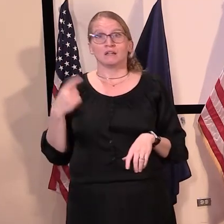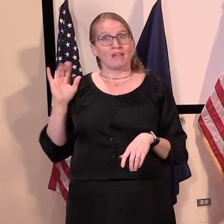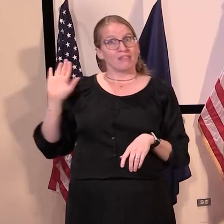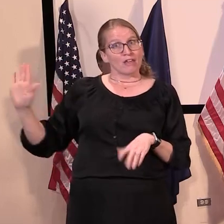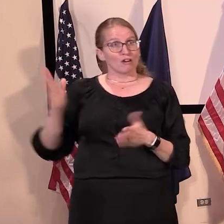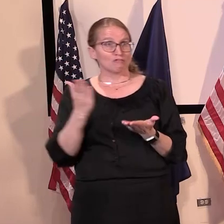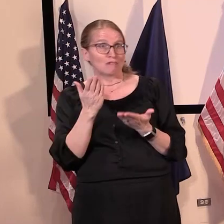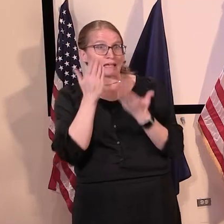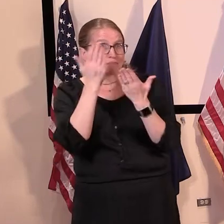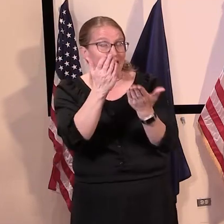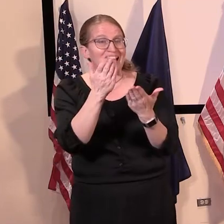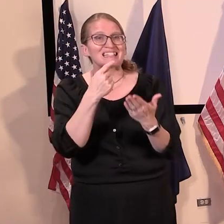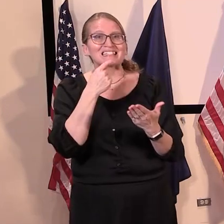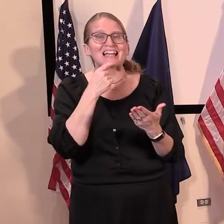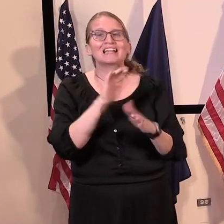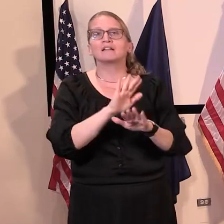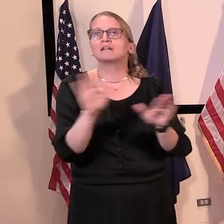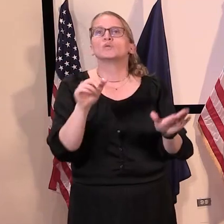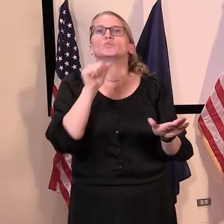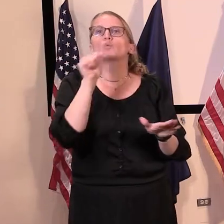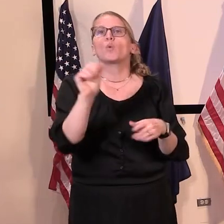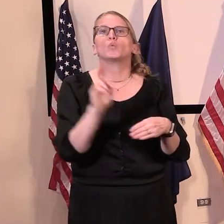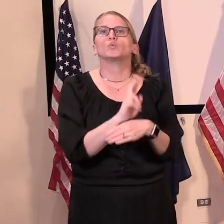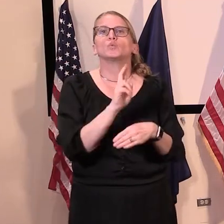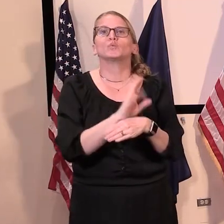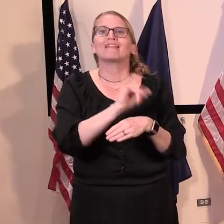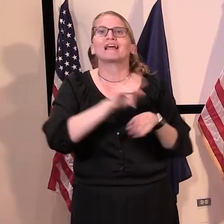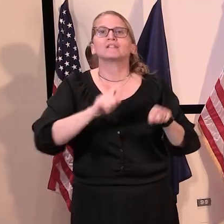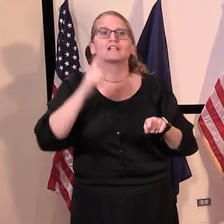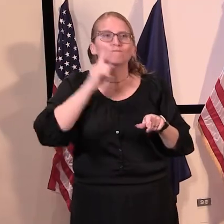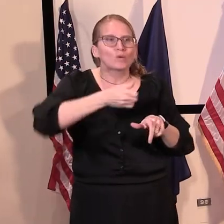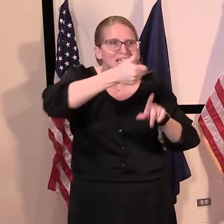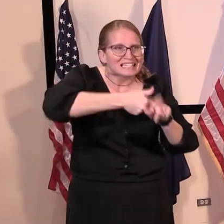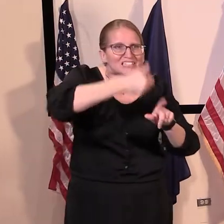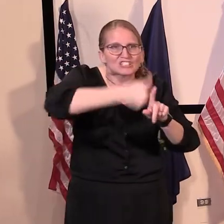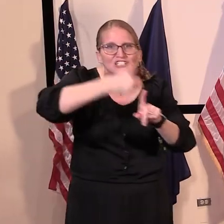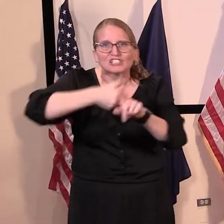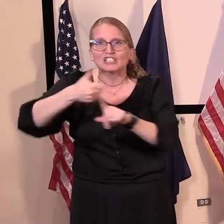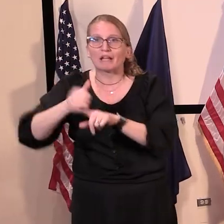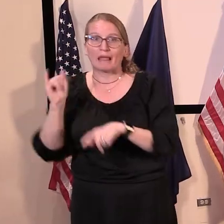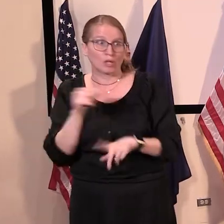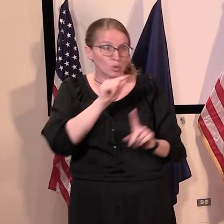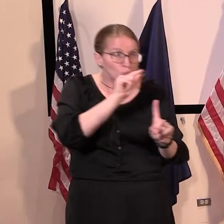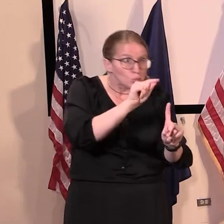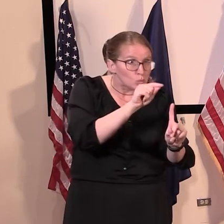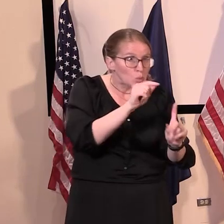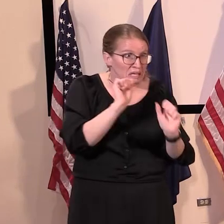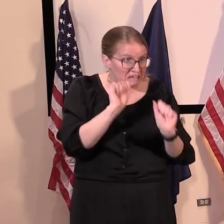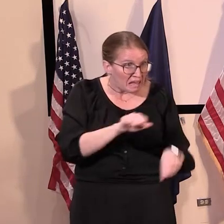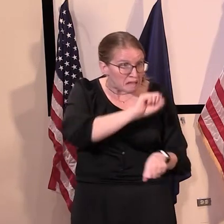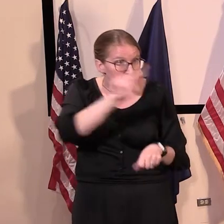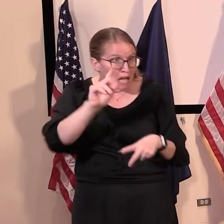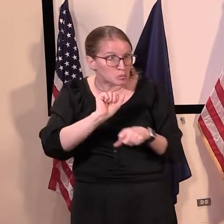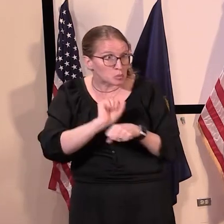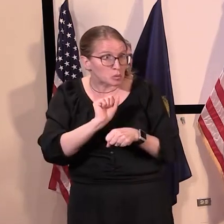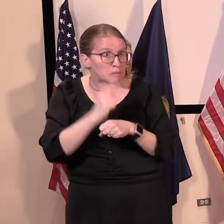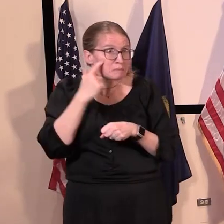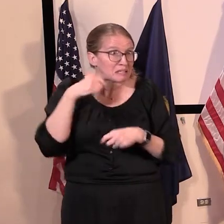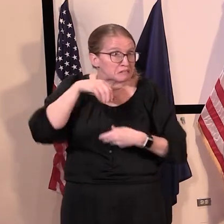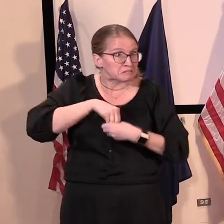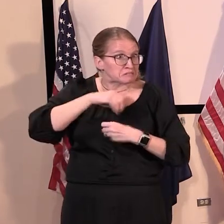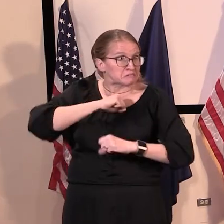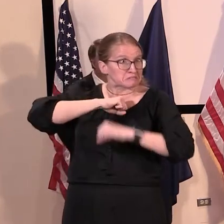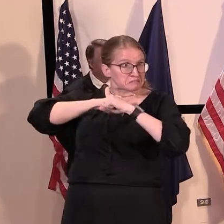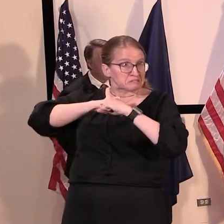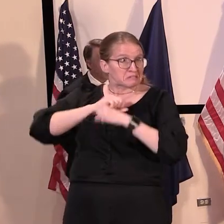was to not use it for individual use such as can I go back to work uh, tomorrow. Um,